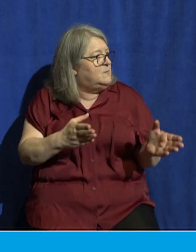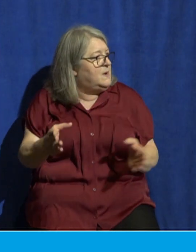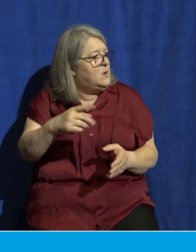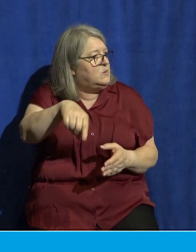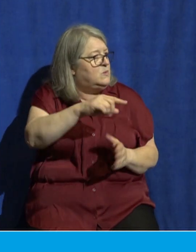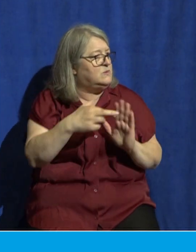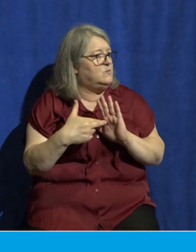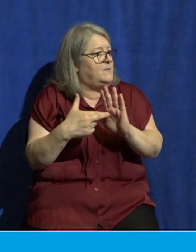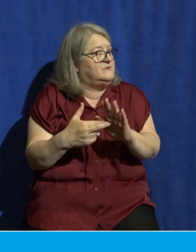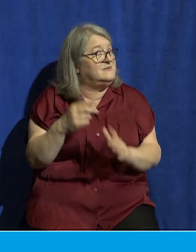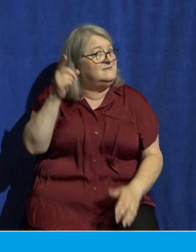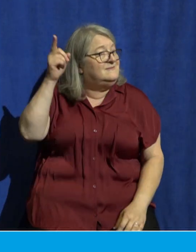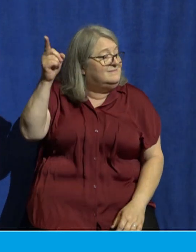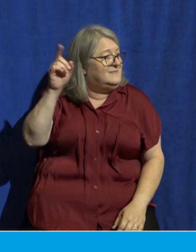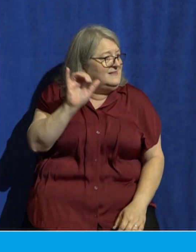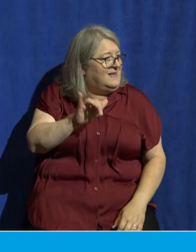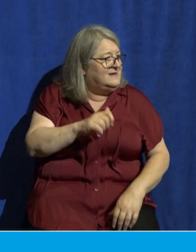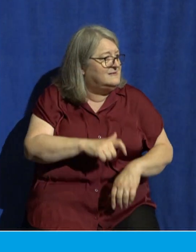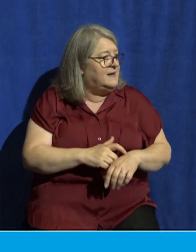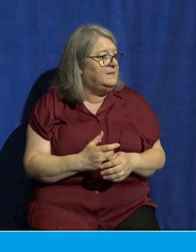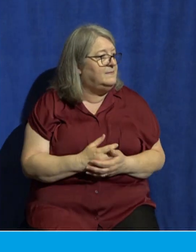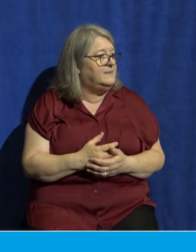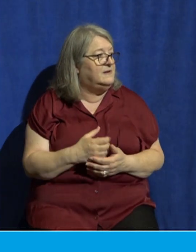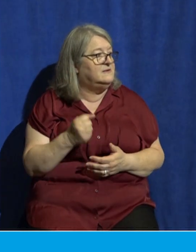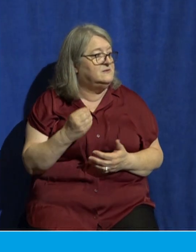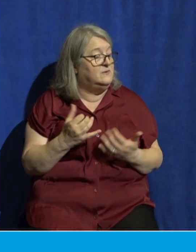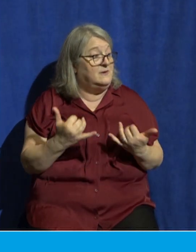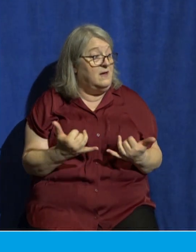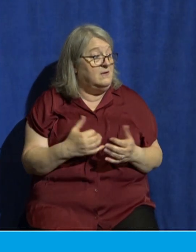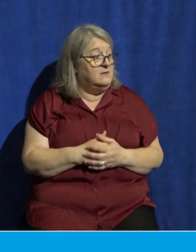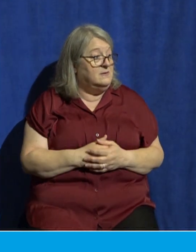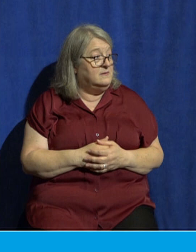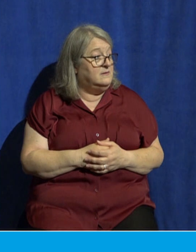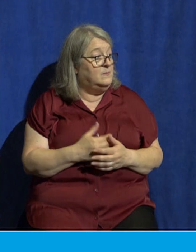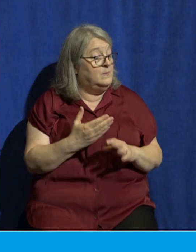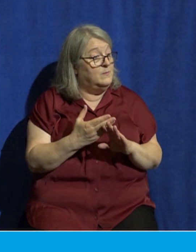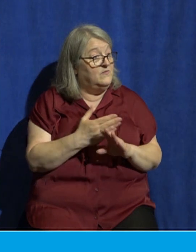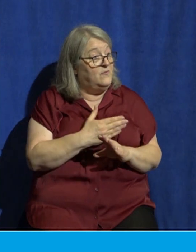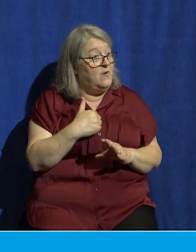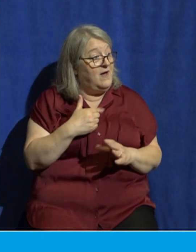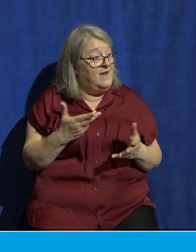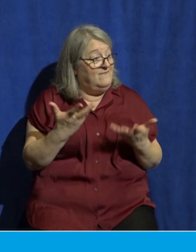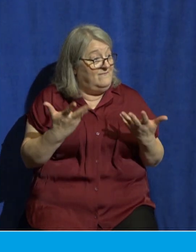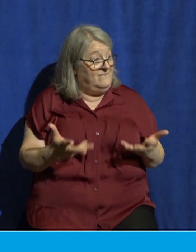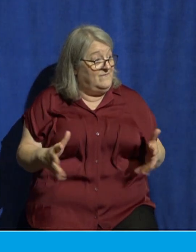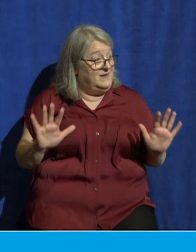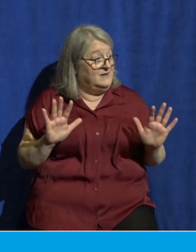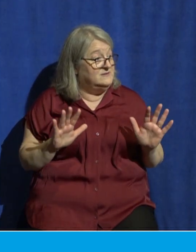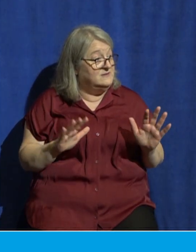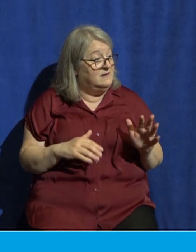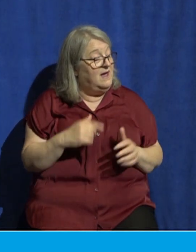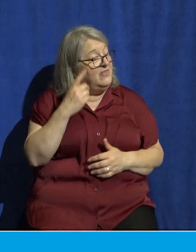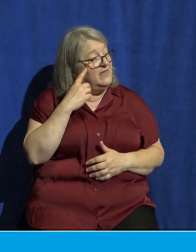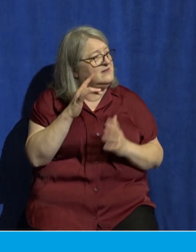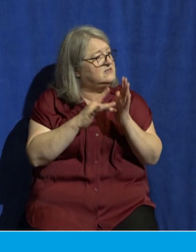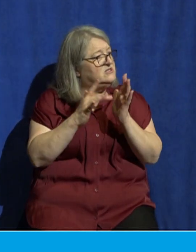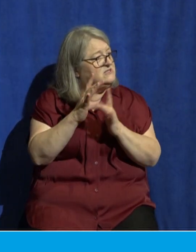and so before we close there's three things that I think Jesus says to us today